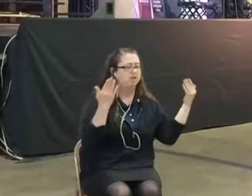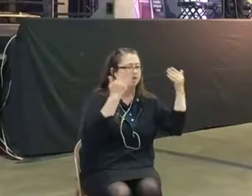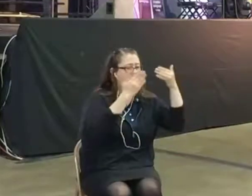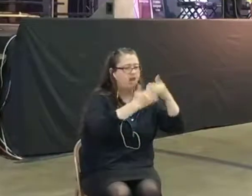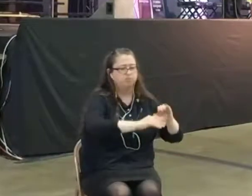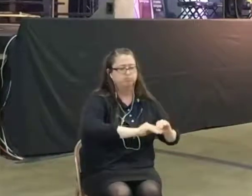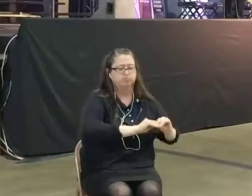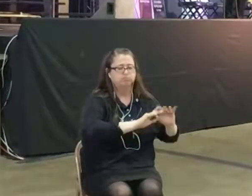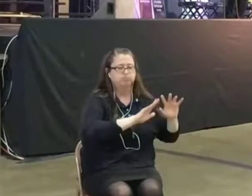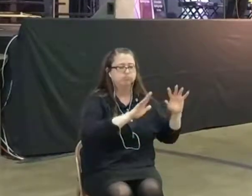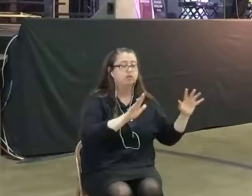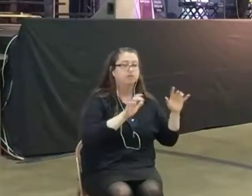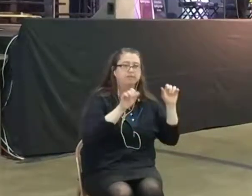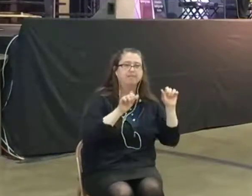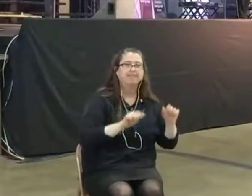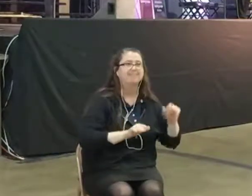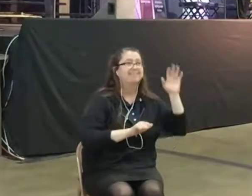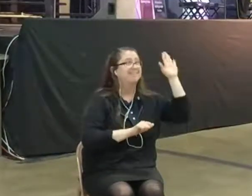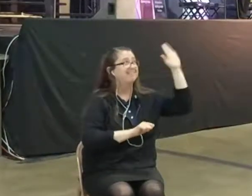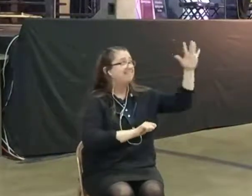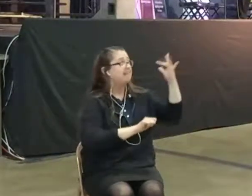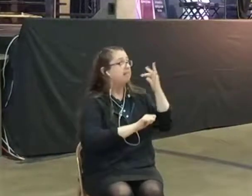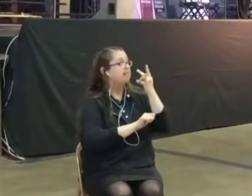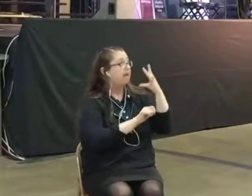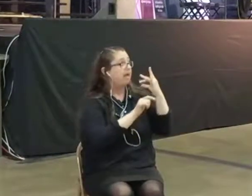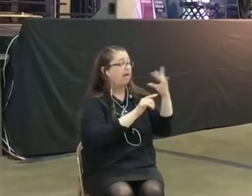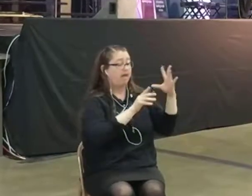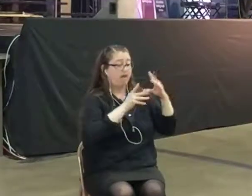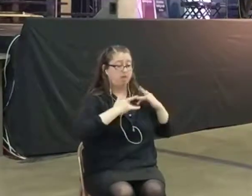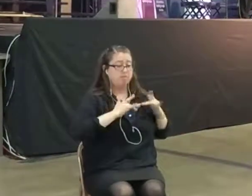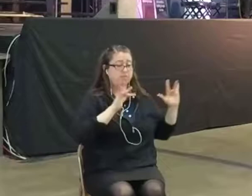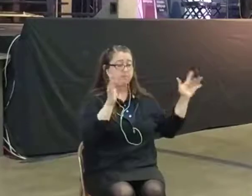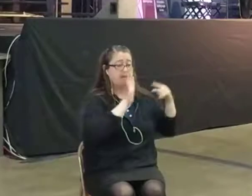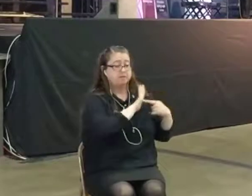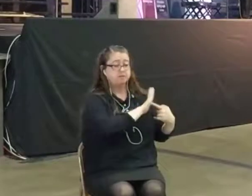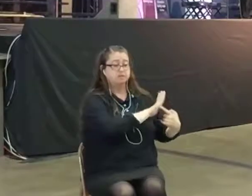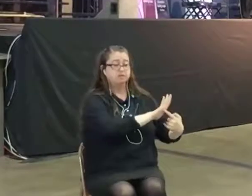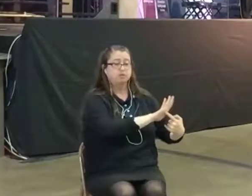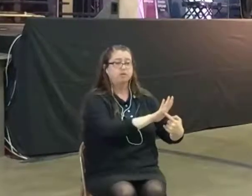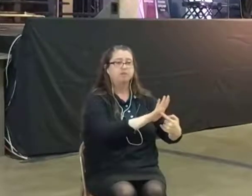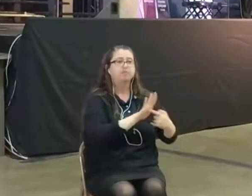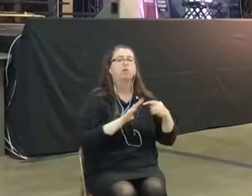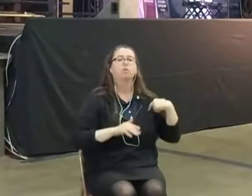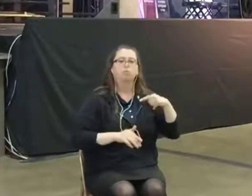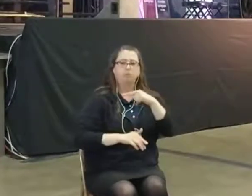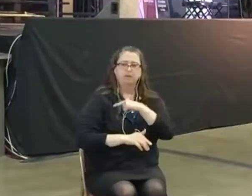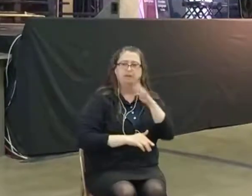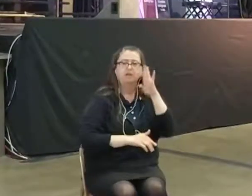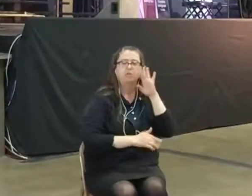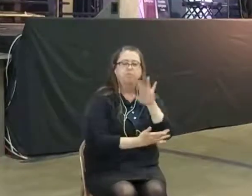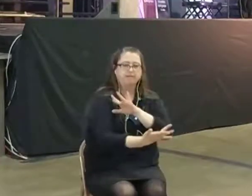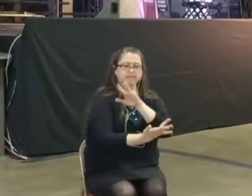as He shines to us. We will come reaching